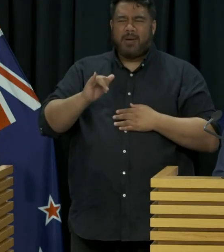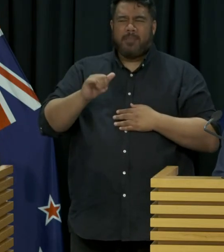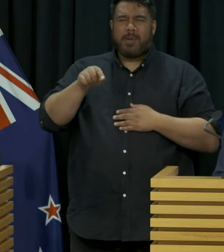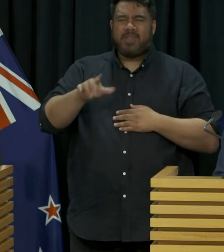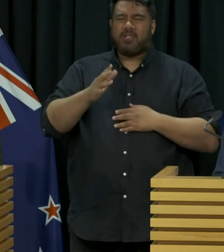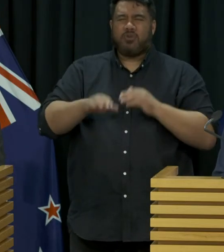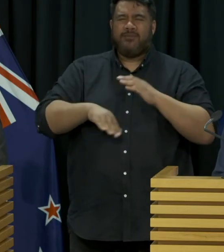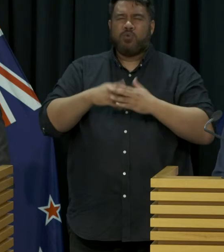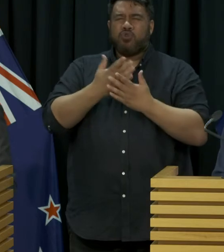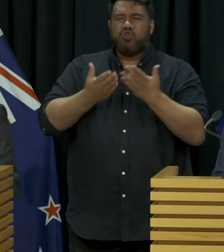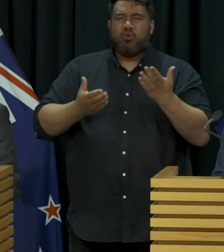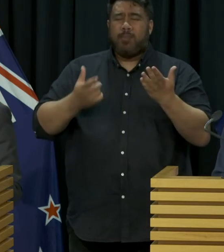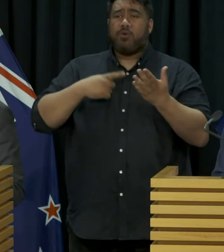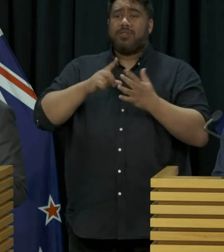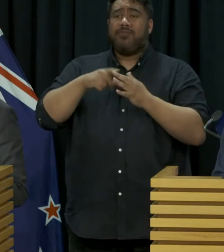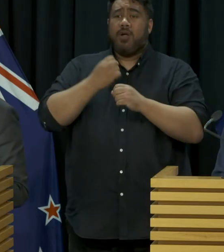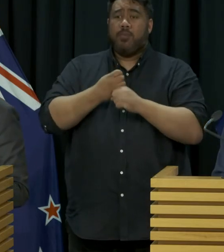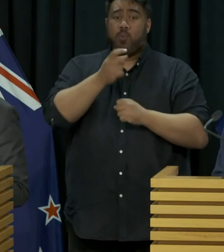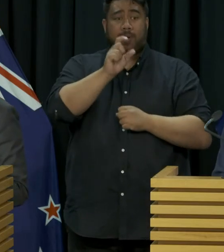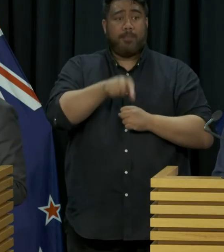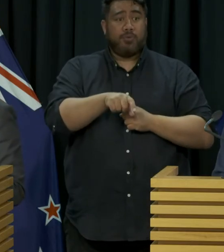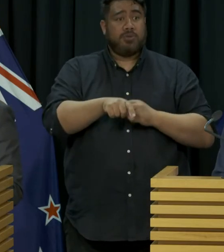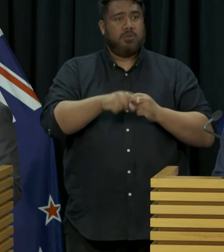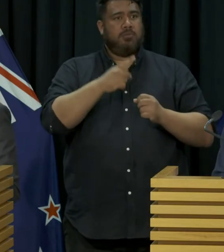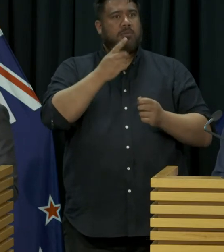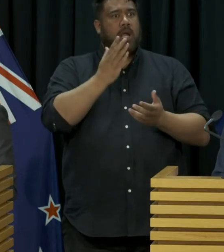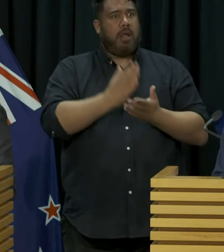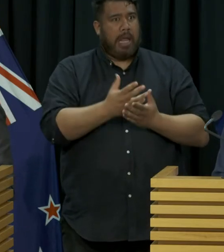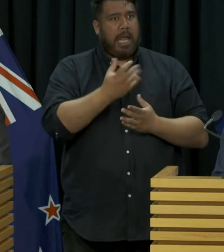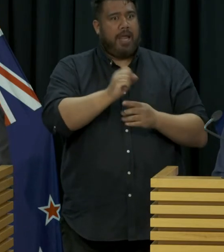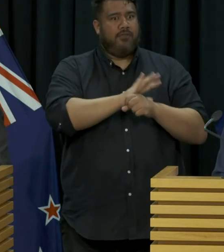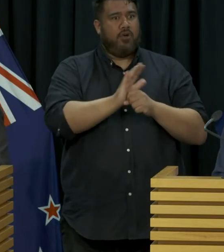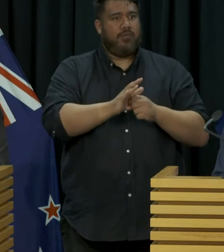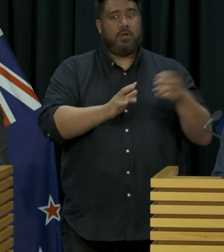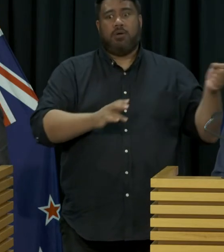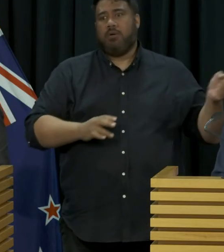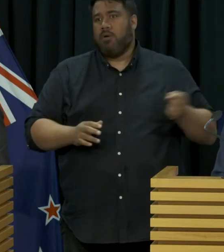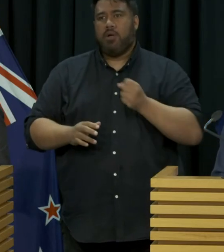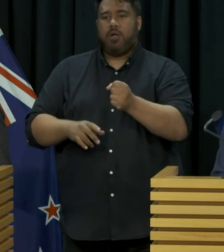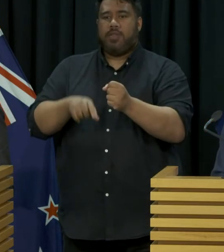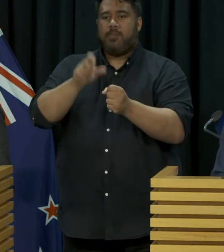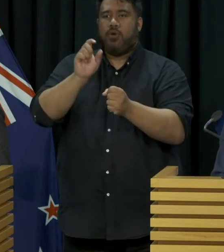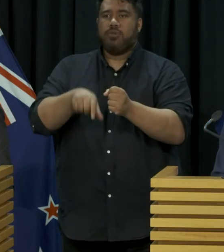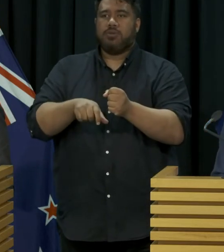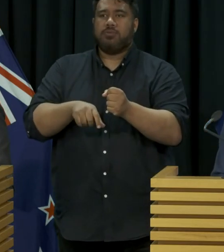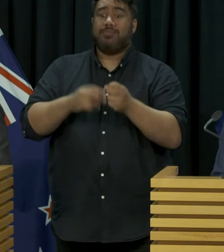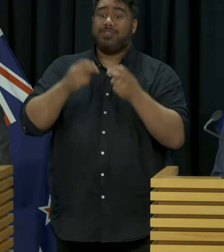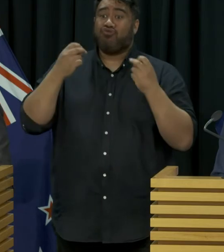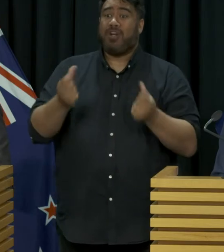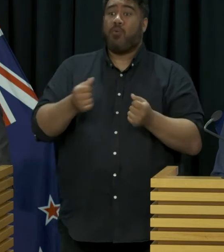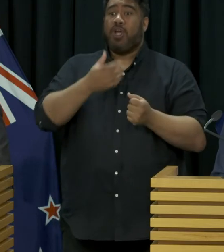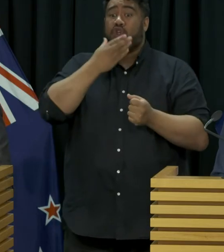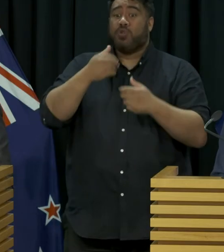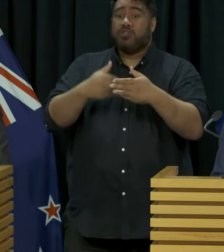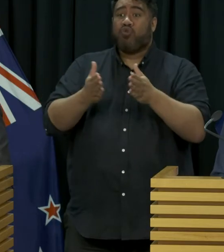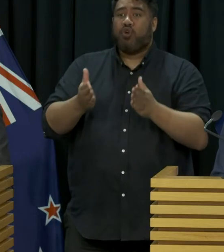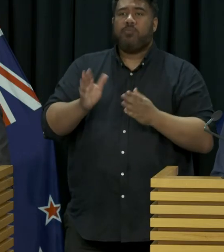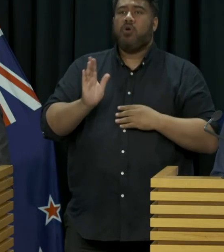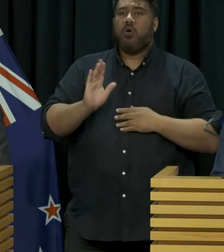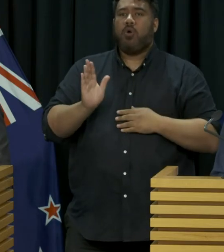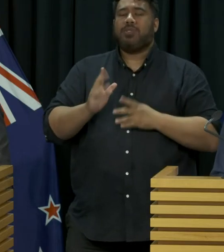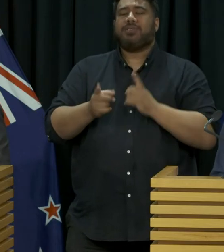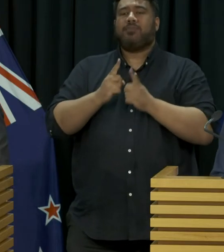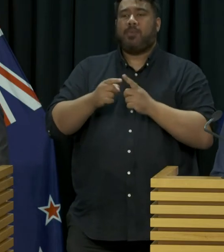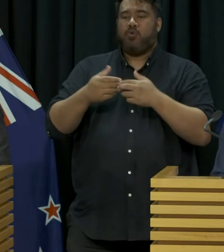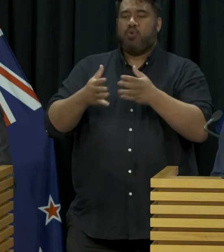For example, when we get a positive COVID-19 case, those rooms aren't all immediately reoccupied. We do have to preserve